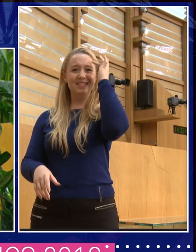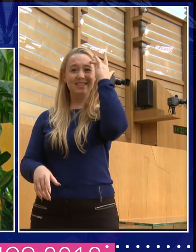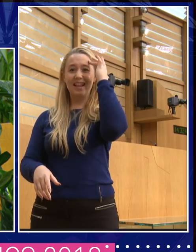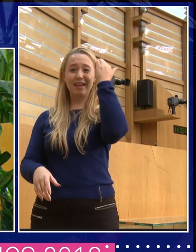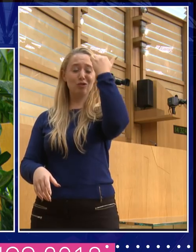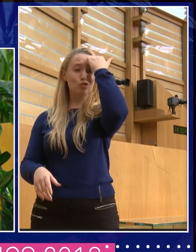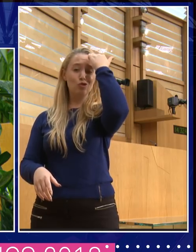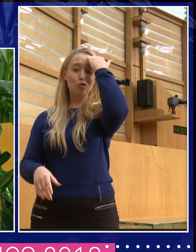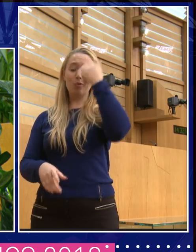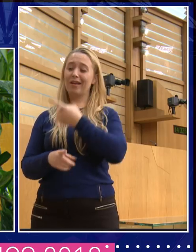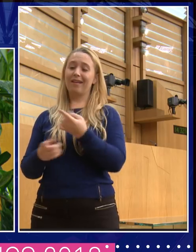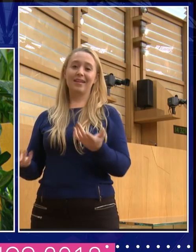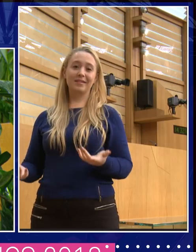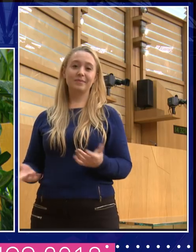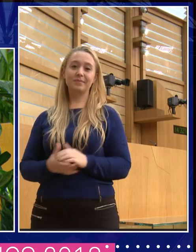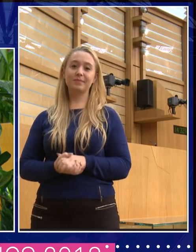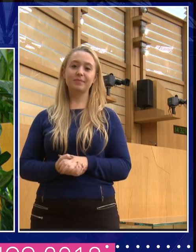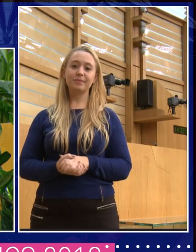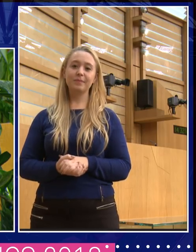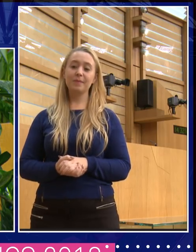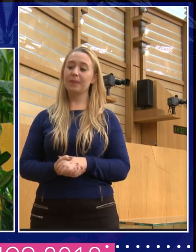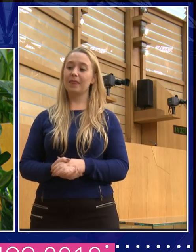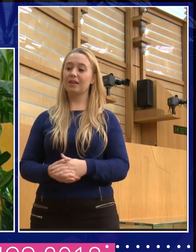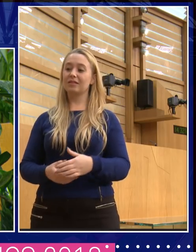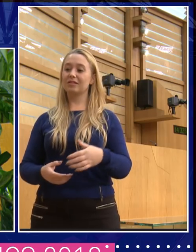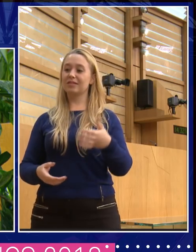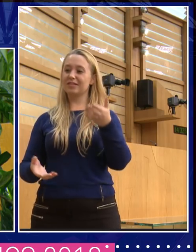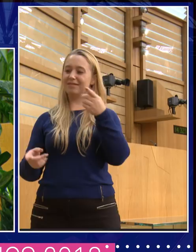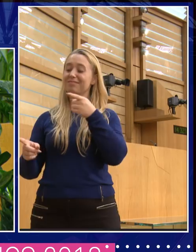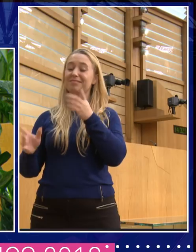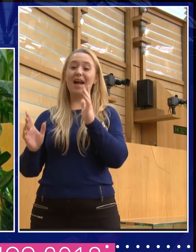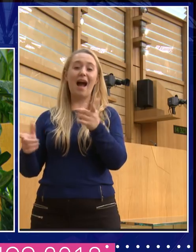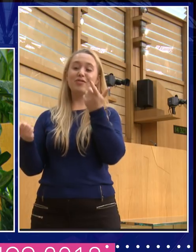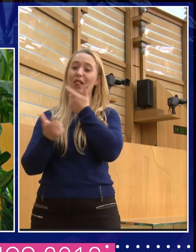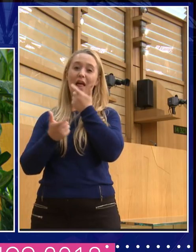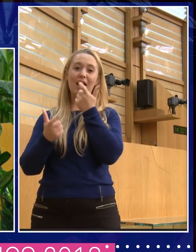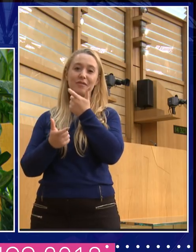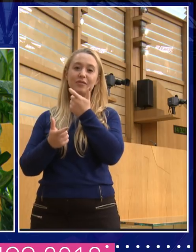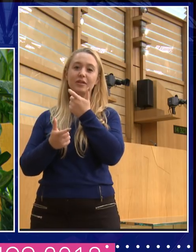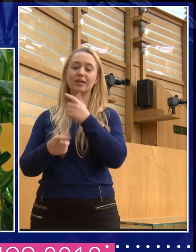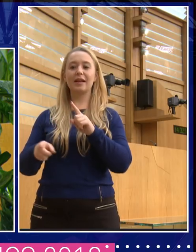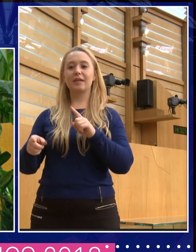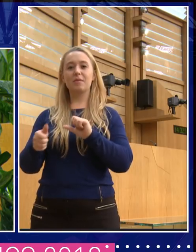You know, it's not the... I want, you know, they're ridiculous. So, we should laugh at it as much as we try to